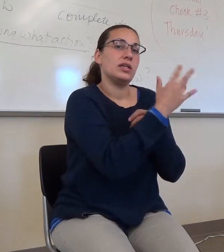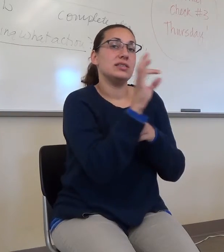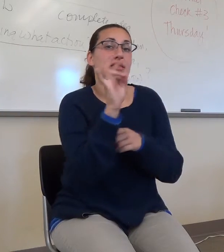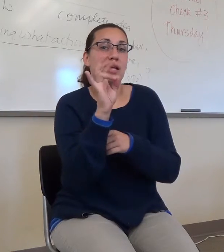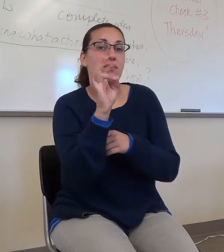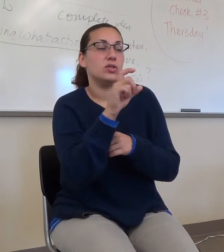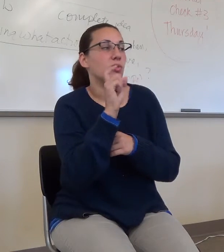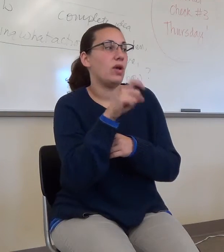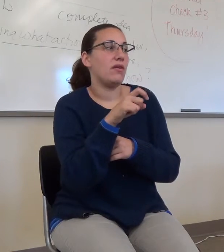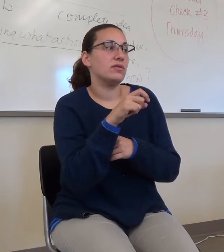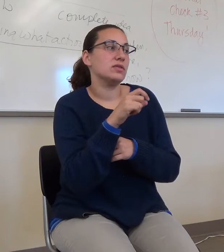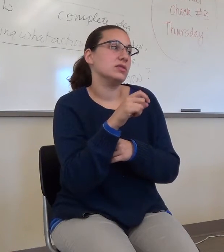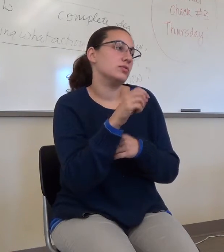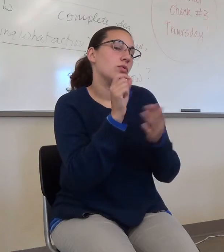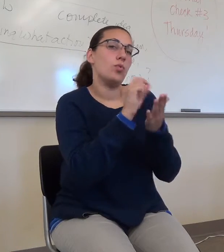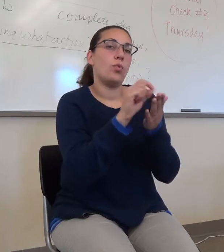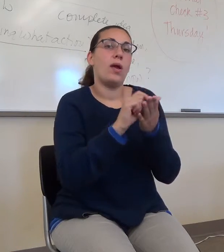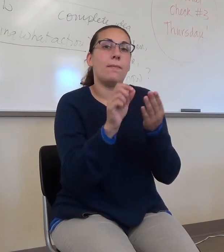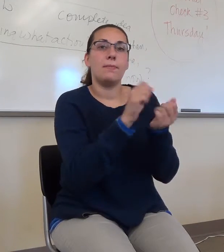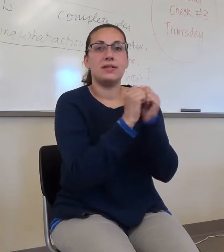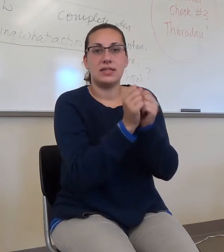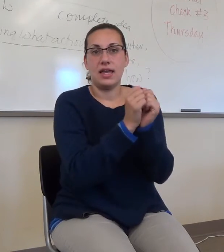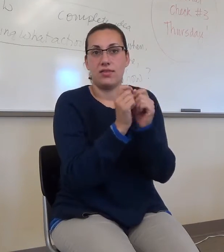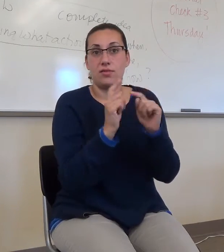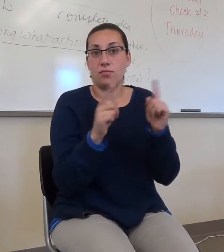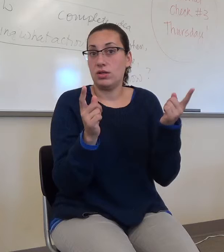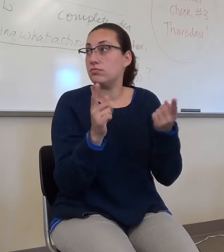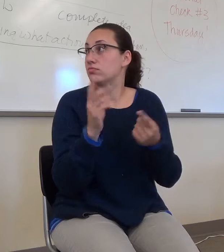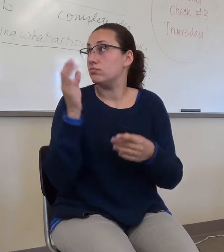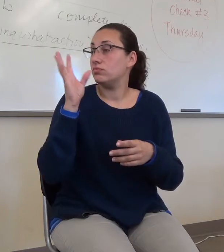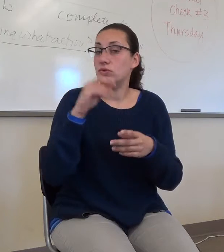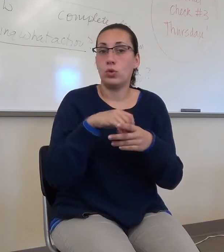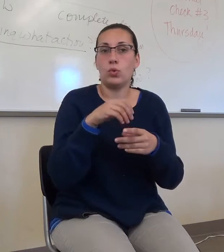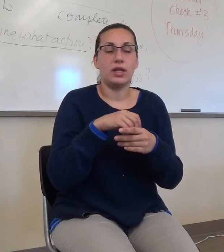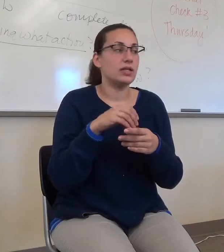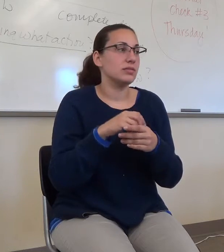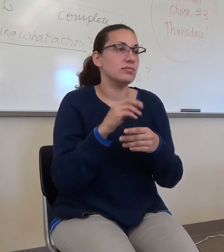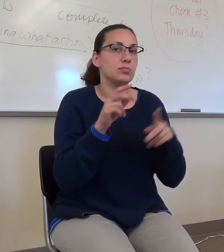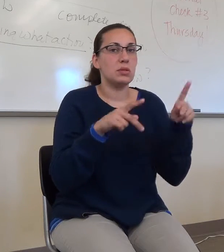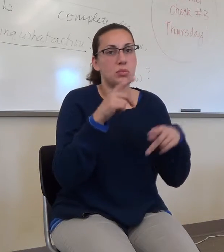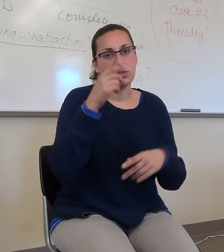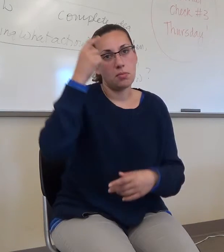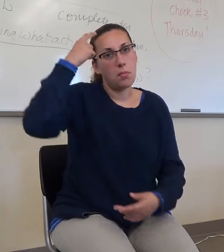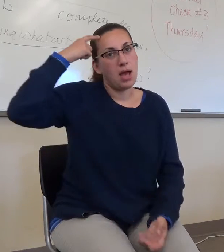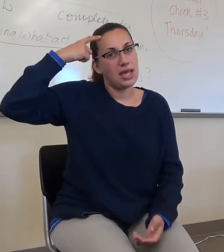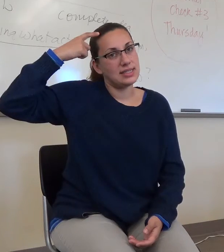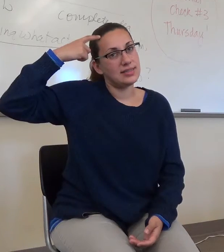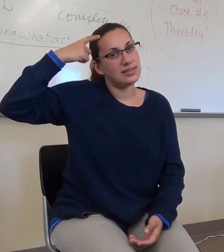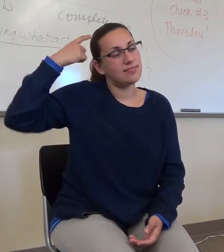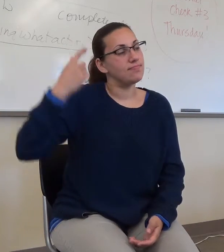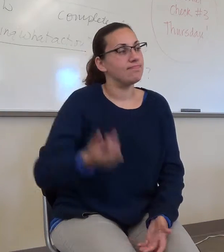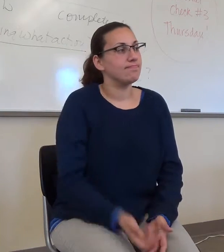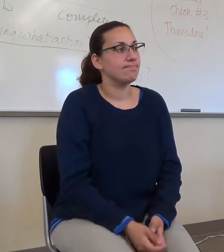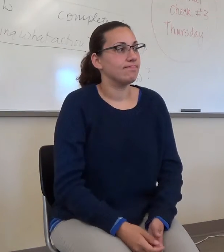But, they're, they're ingrained in people's minds. Okay? So you could almost say,